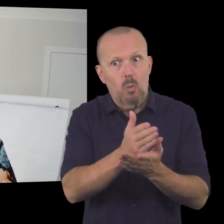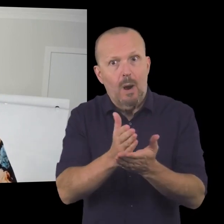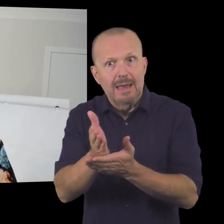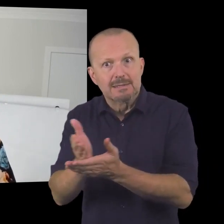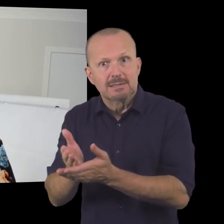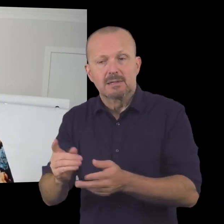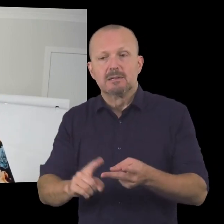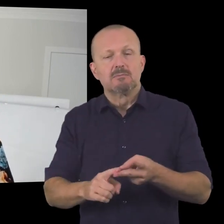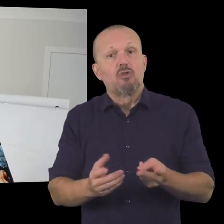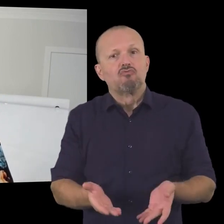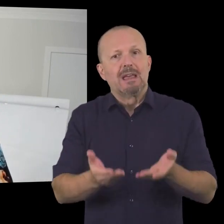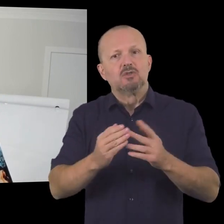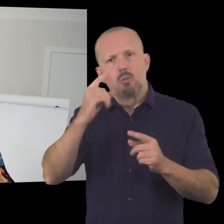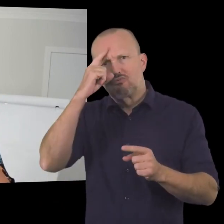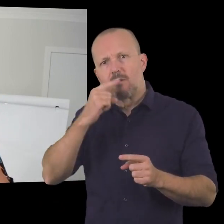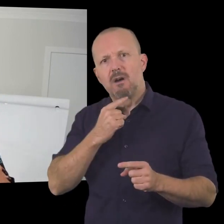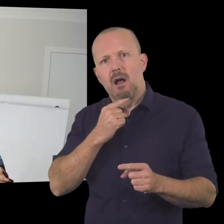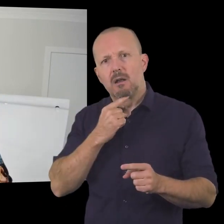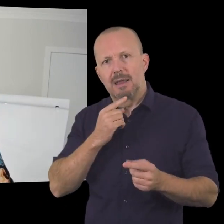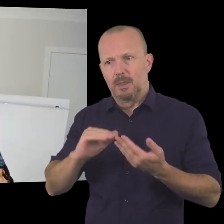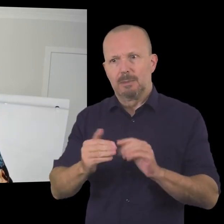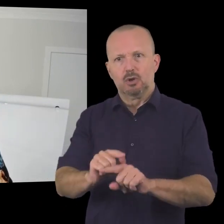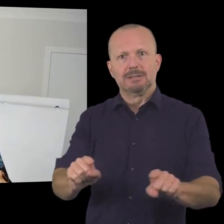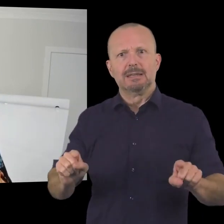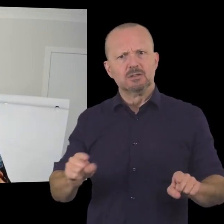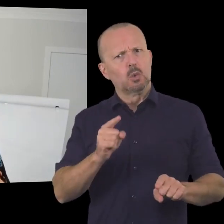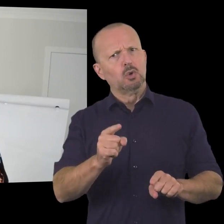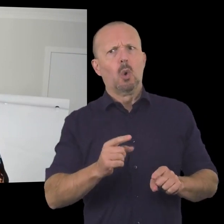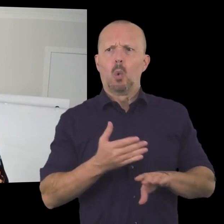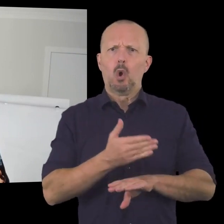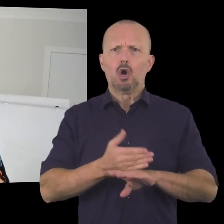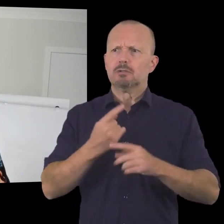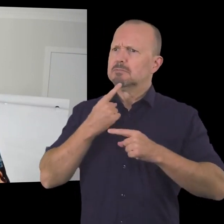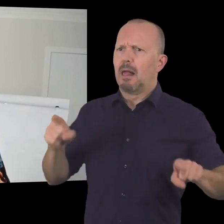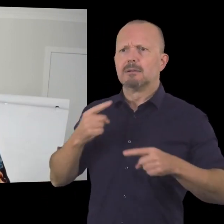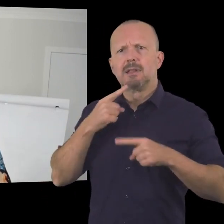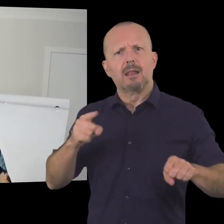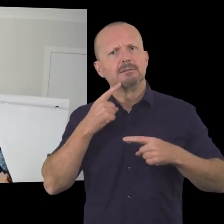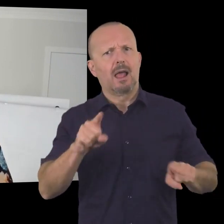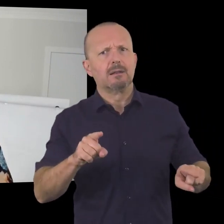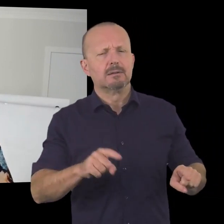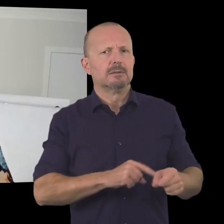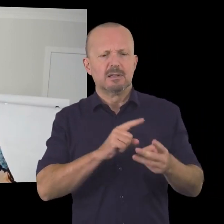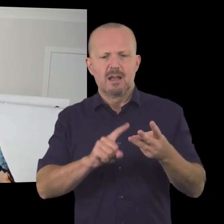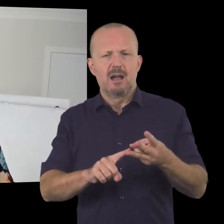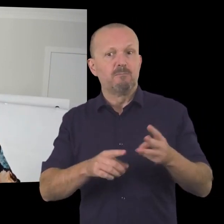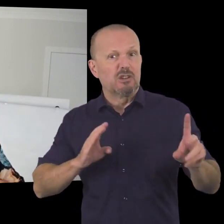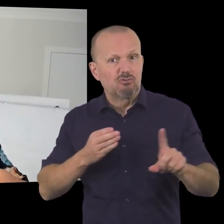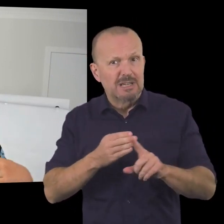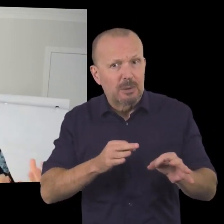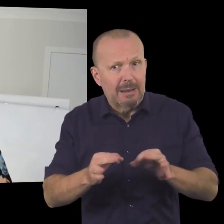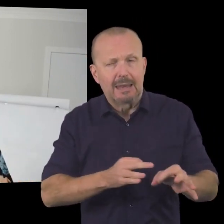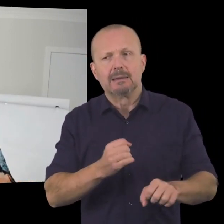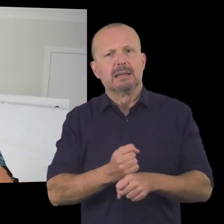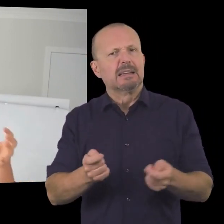raising your profile in the community so shouting from the rooftops the difference you make in your community around things like